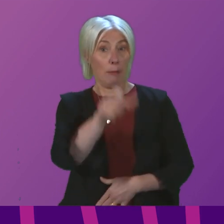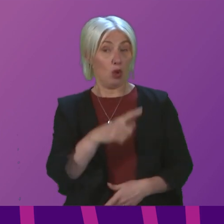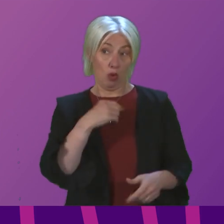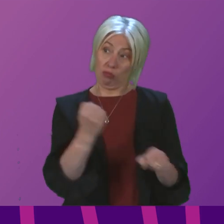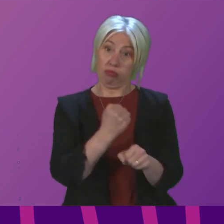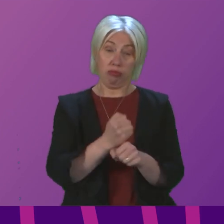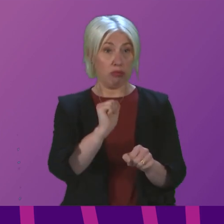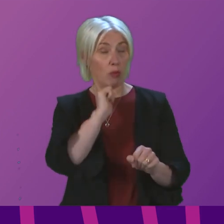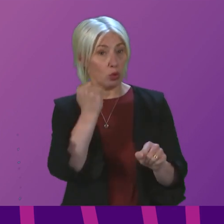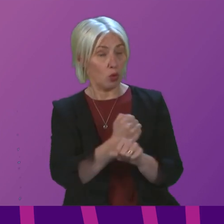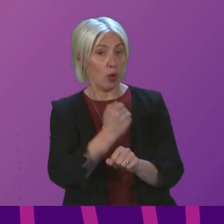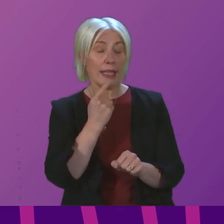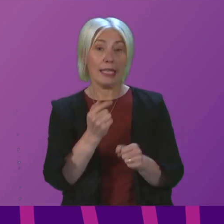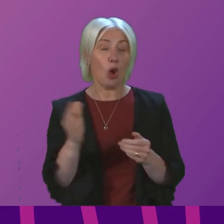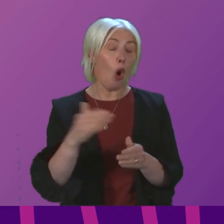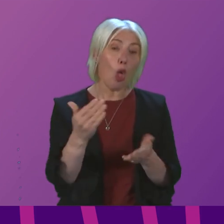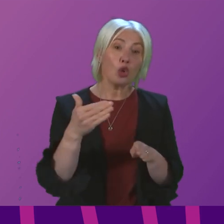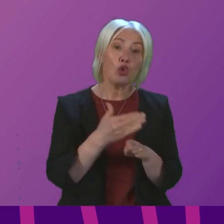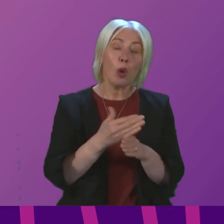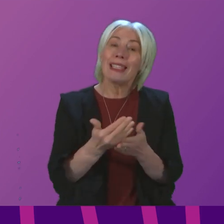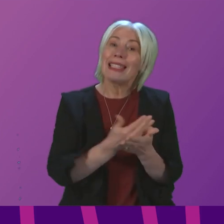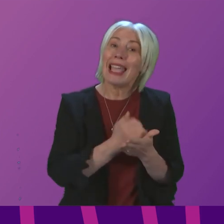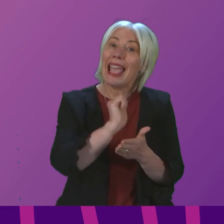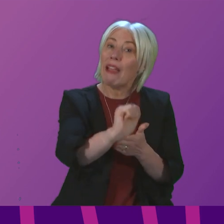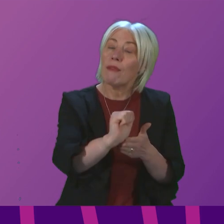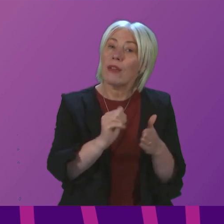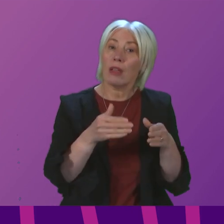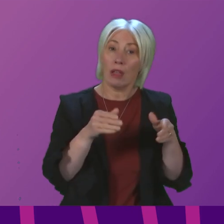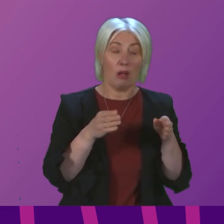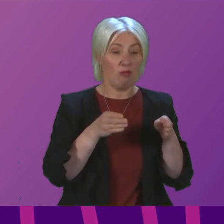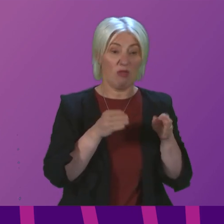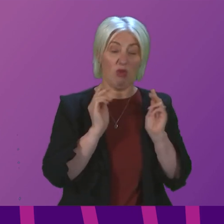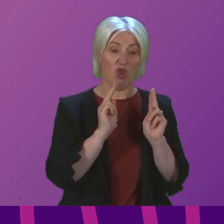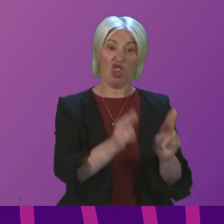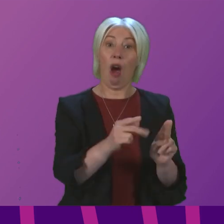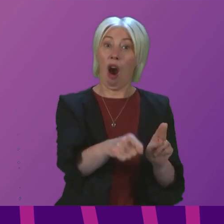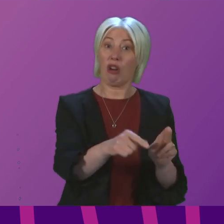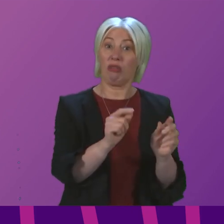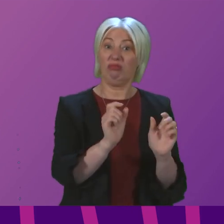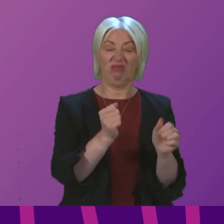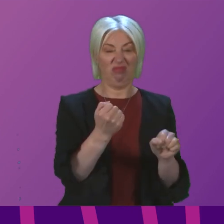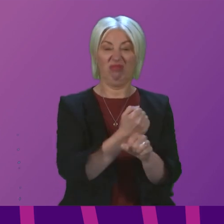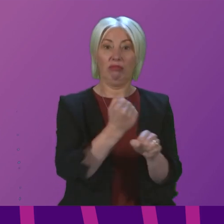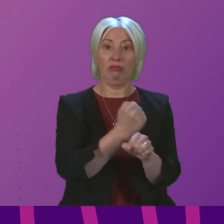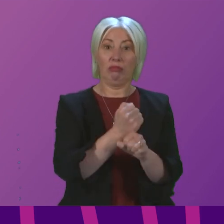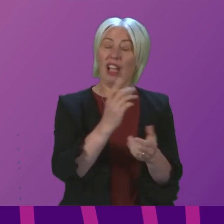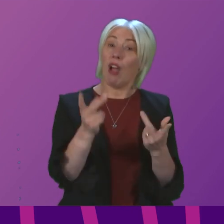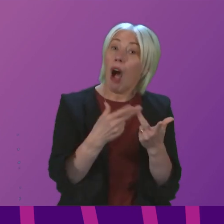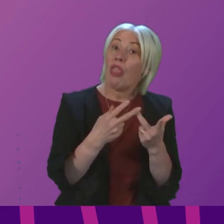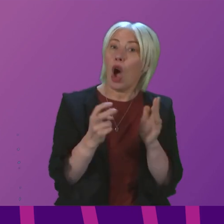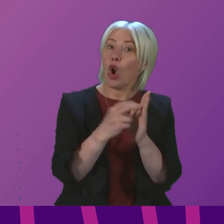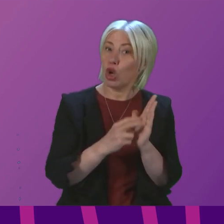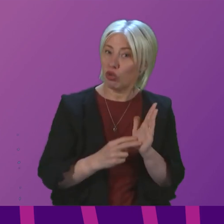Ferguson Marine were safe, no matter what, because the Yard had other strong contracts. Her only